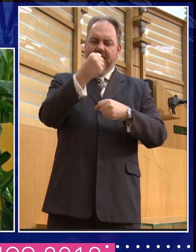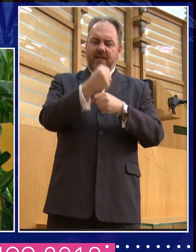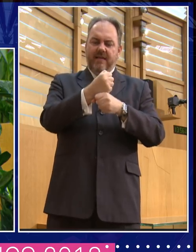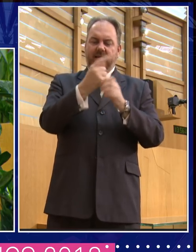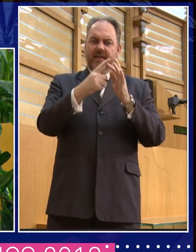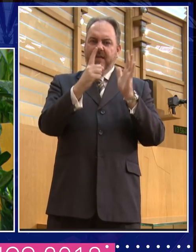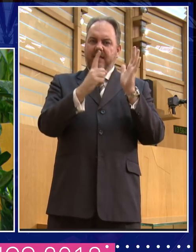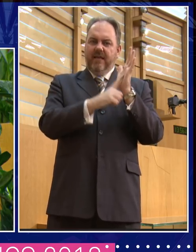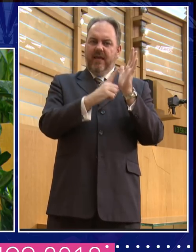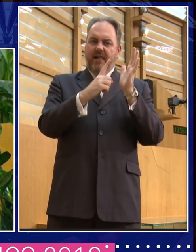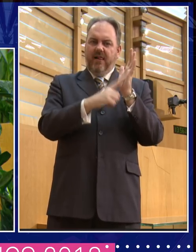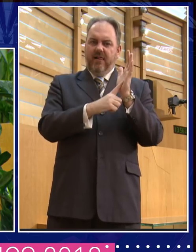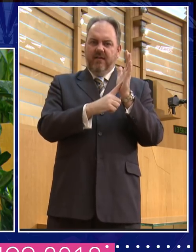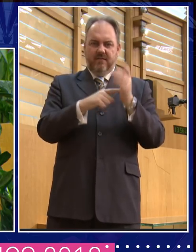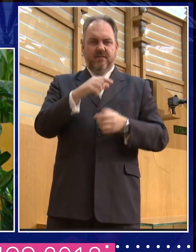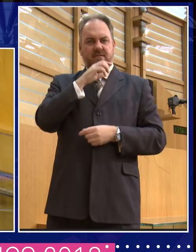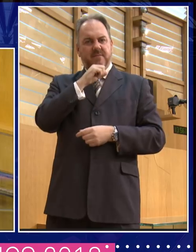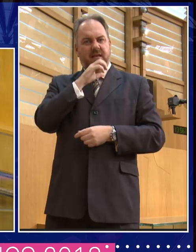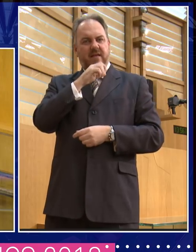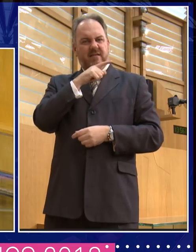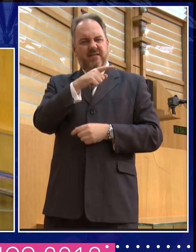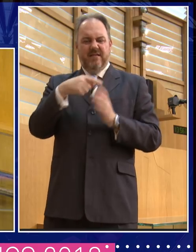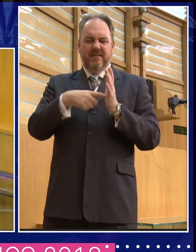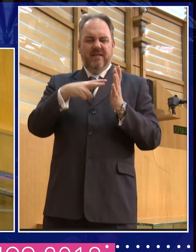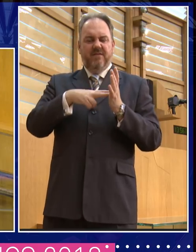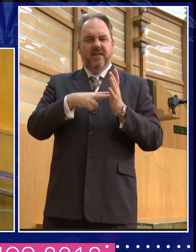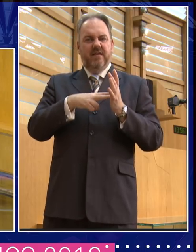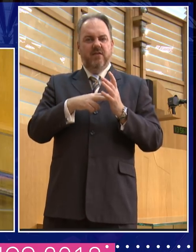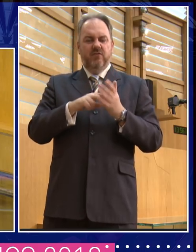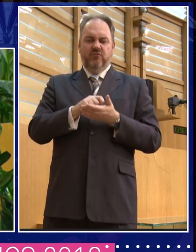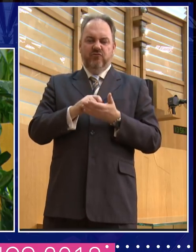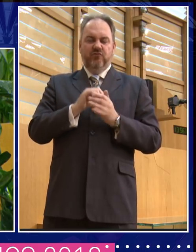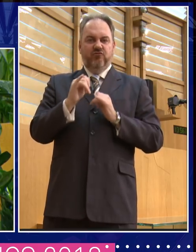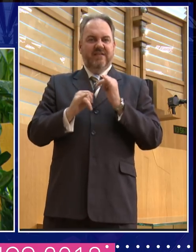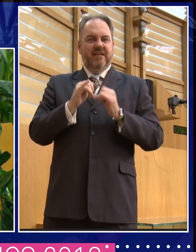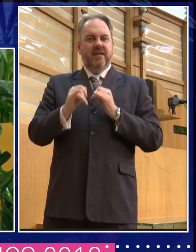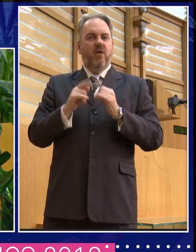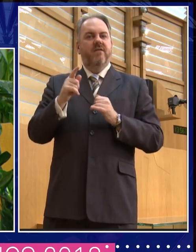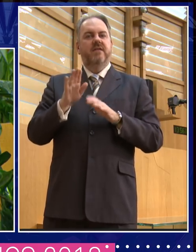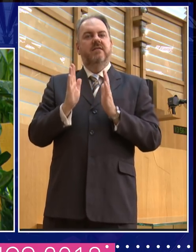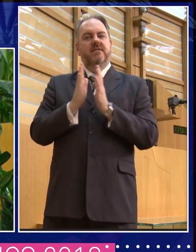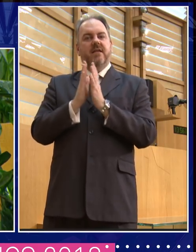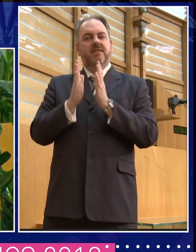the story, but he's the TV critic of the Daily Mail. Sunday Times. Sunday Times. Sunday Times. right.